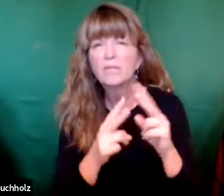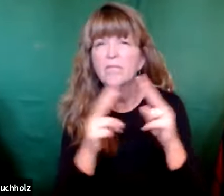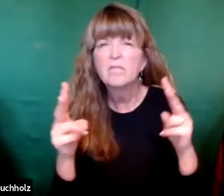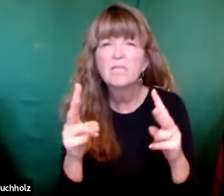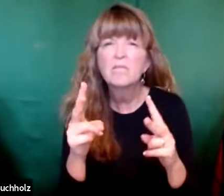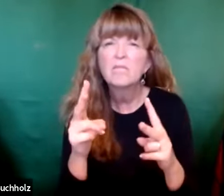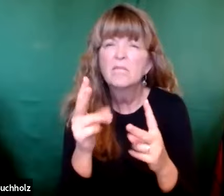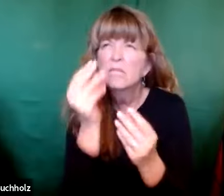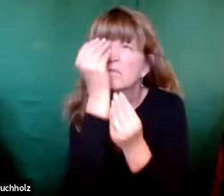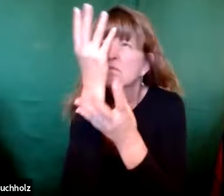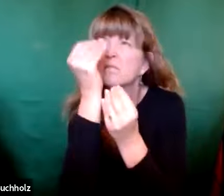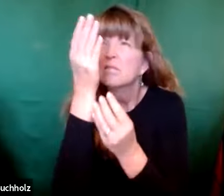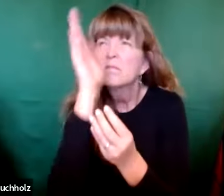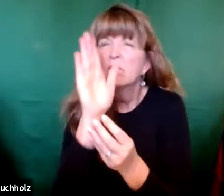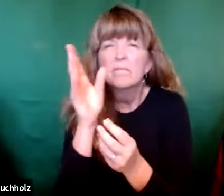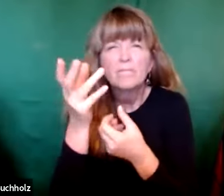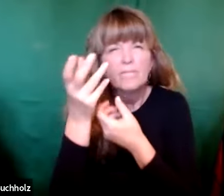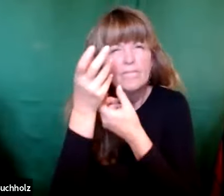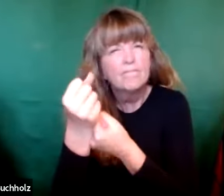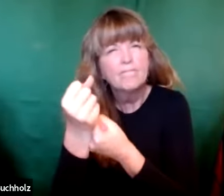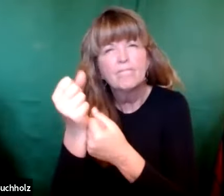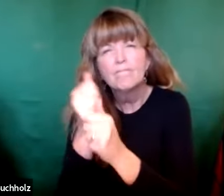worked in the temple. He and Elizabeth were devout.